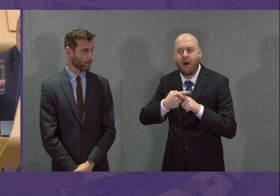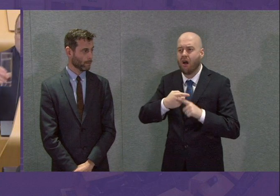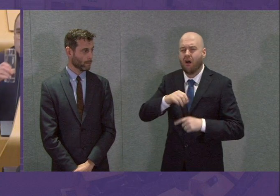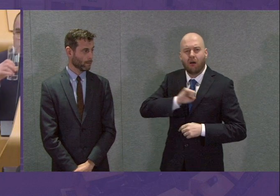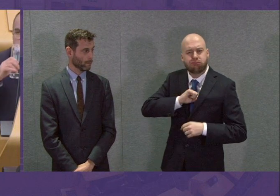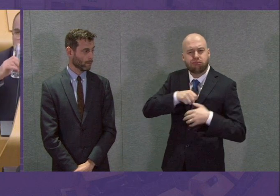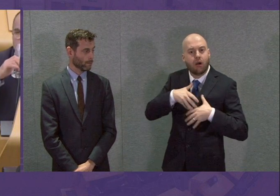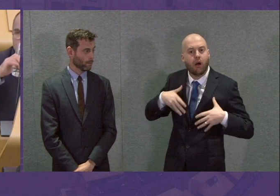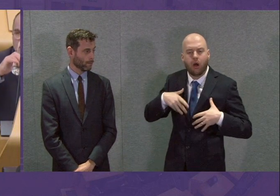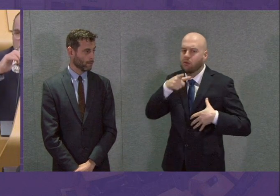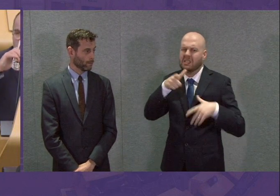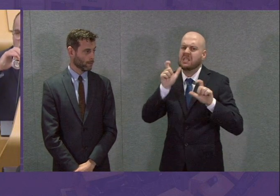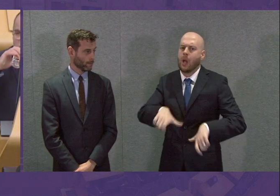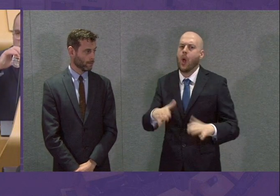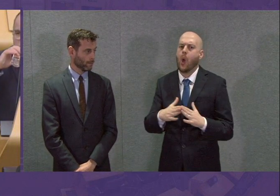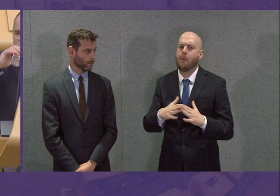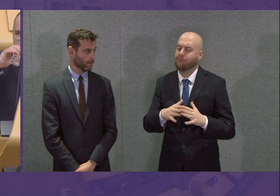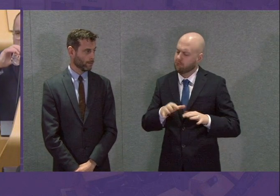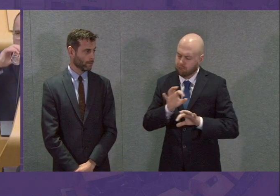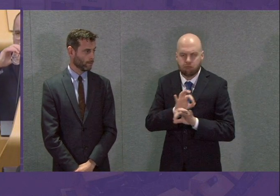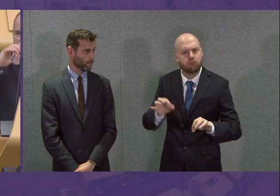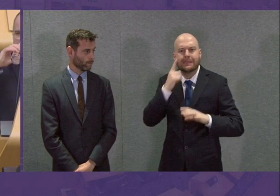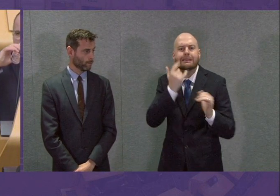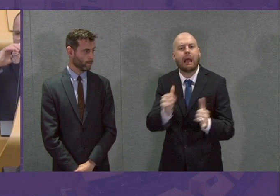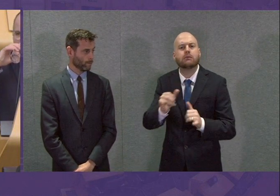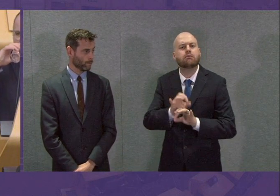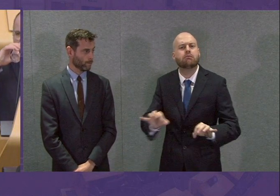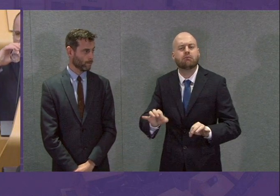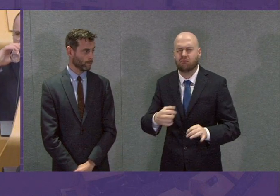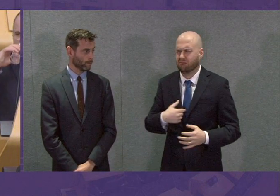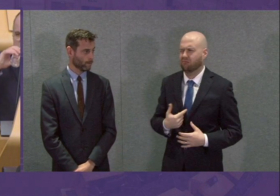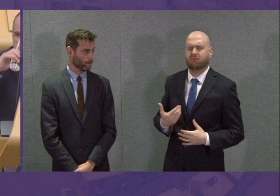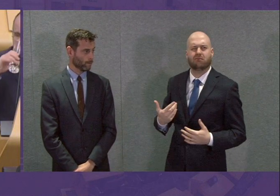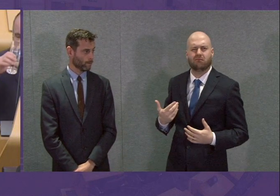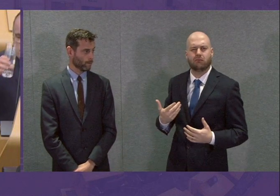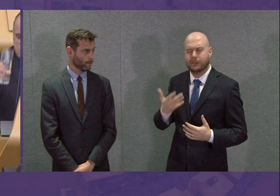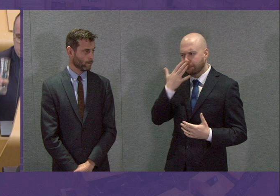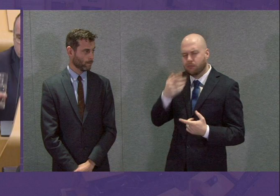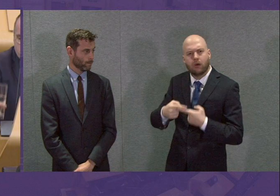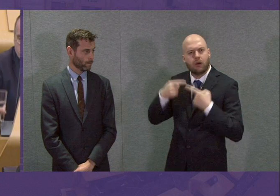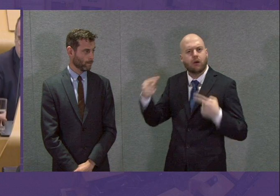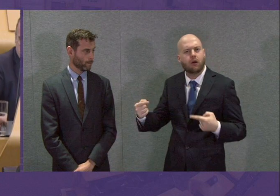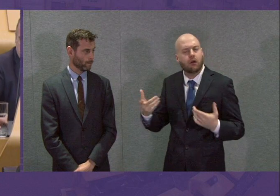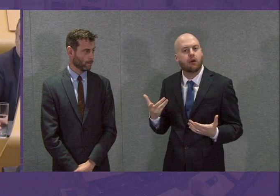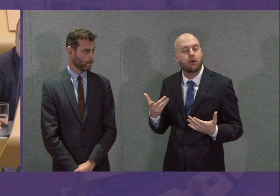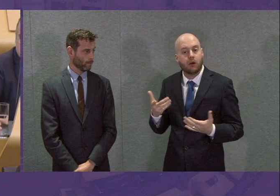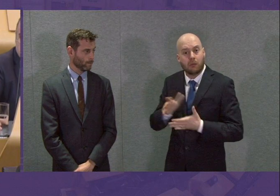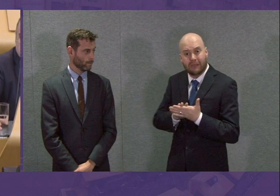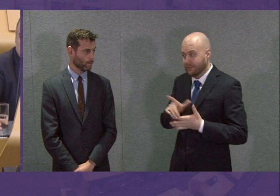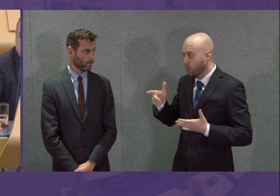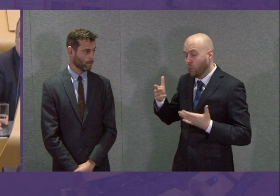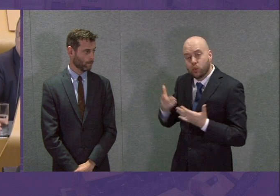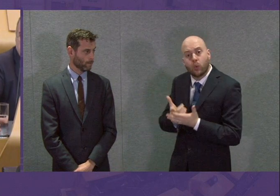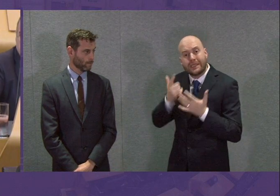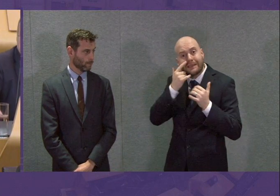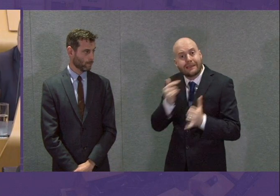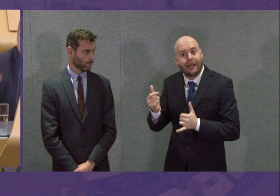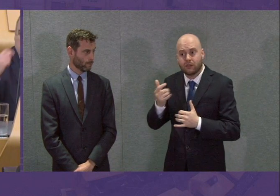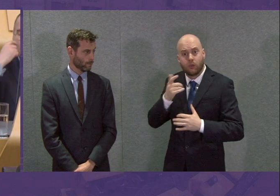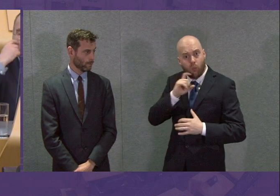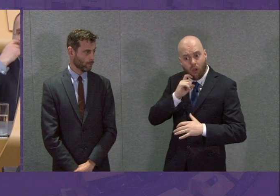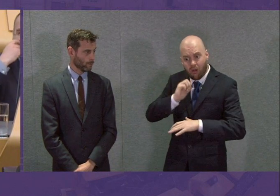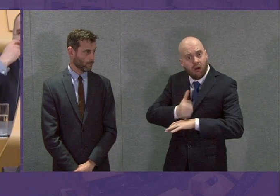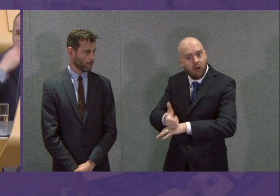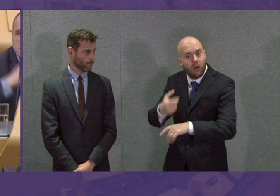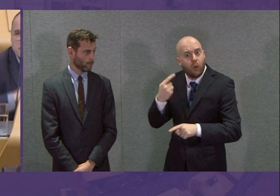From what the National Clinical Director told us yesterday, I am aware that the new testing regime will be operationalised eminently. Could the Scottish Government please relay